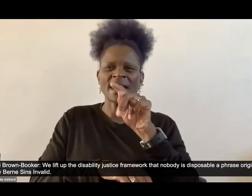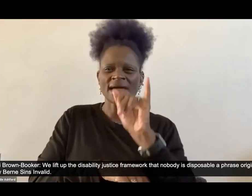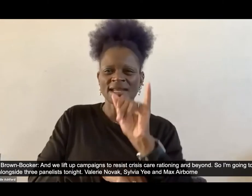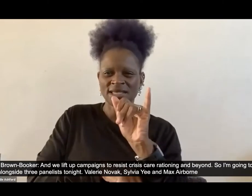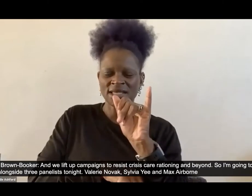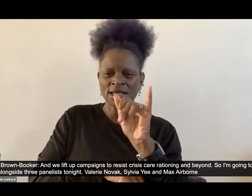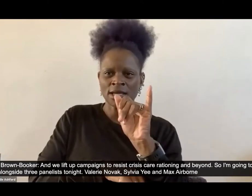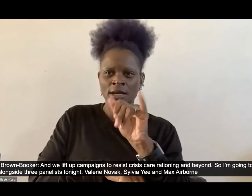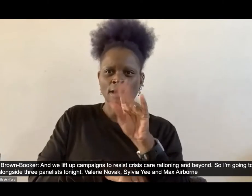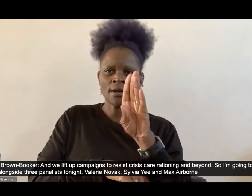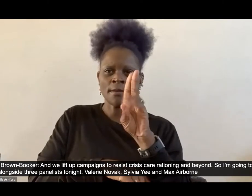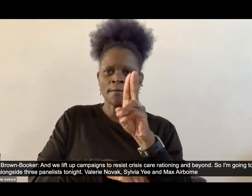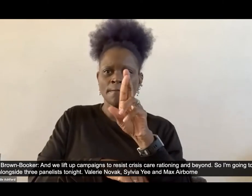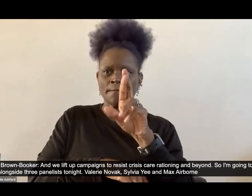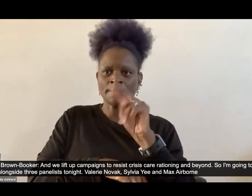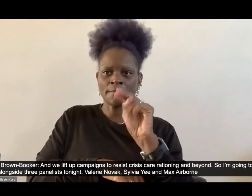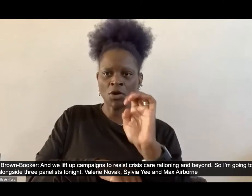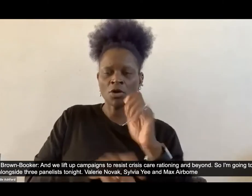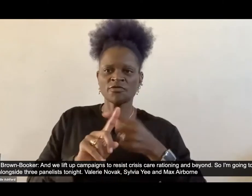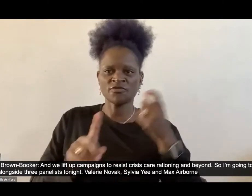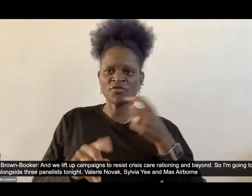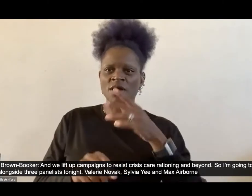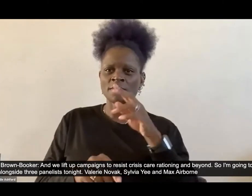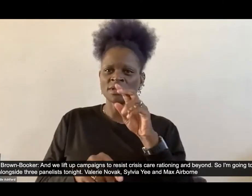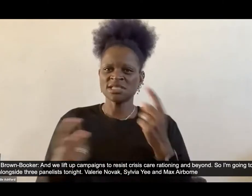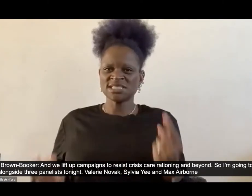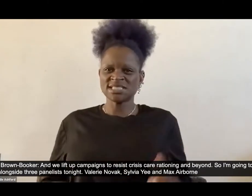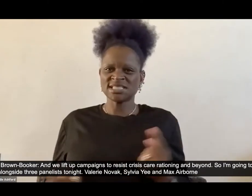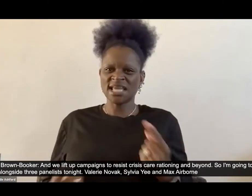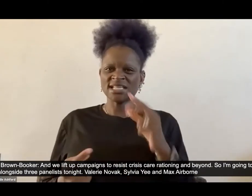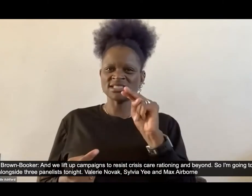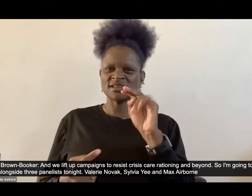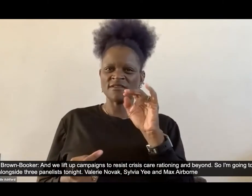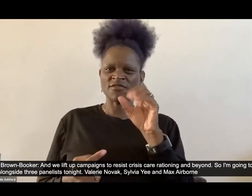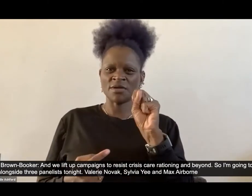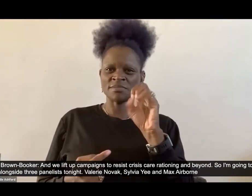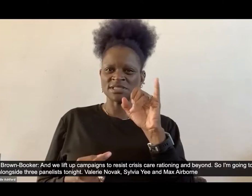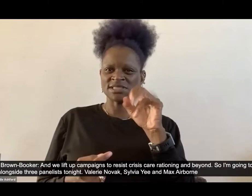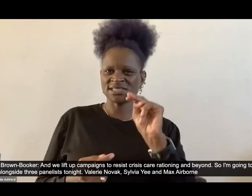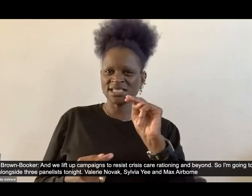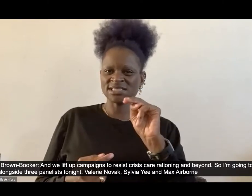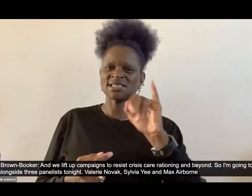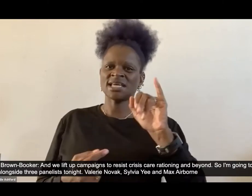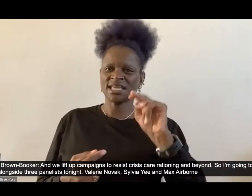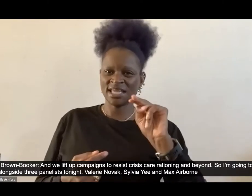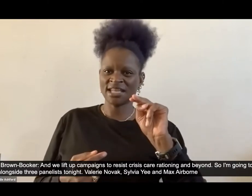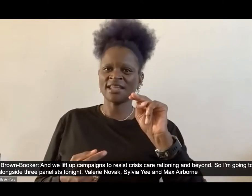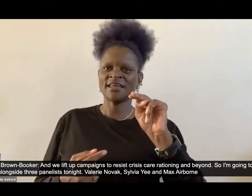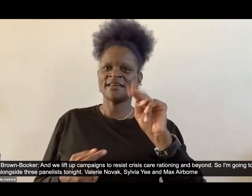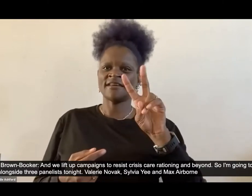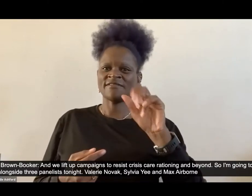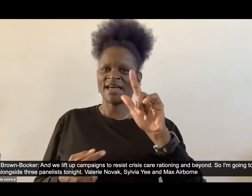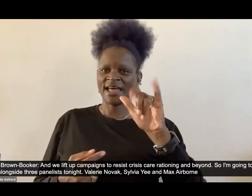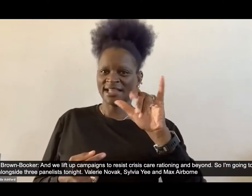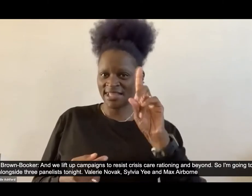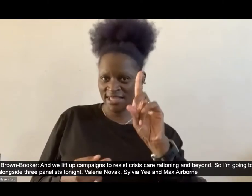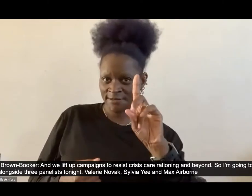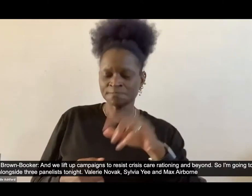invalid. And we lift up campaigns to resist crisis care rationing and beyond. So I'm going to be